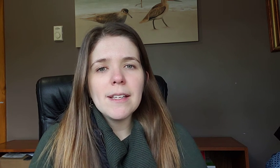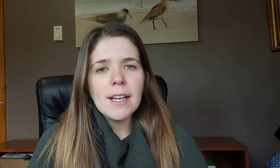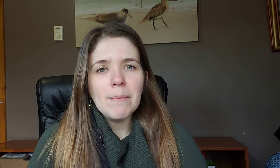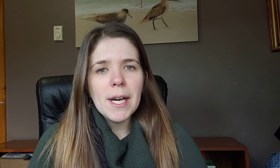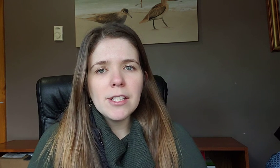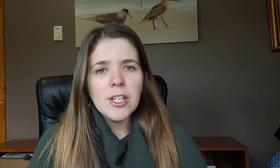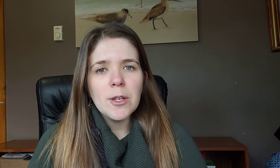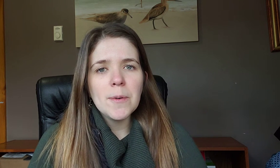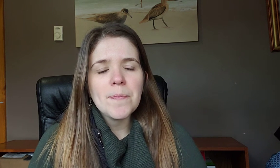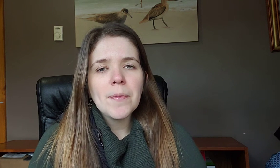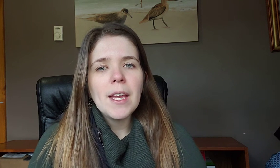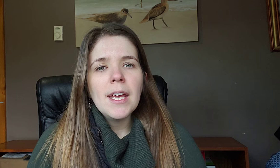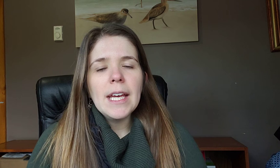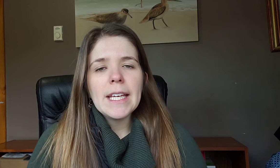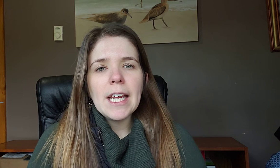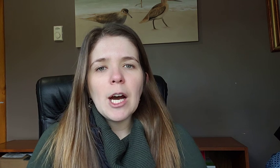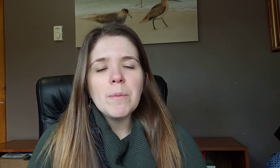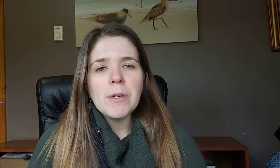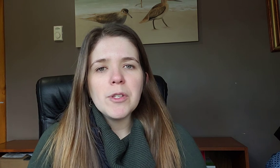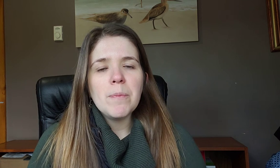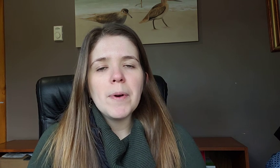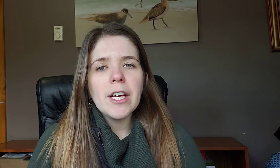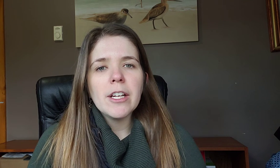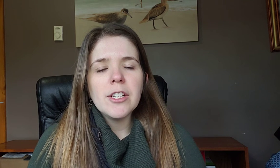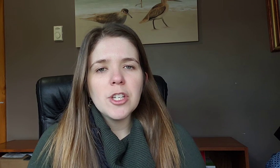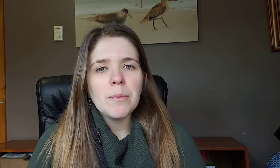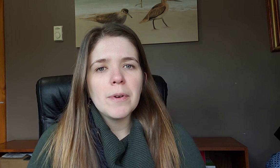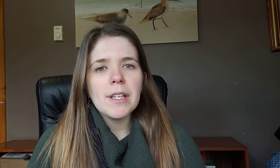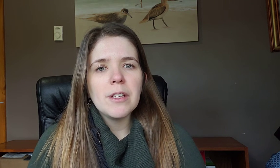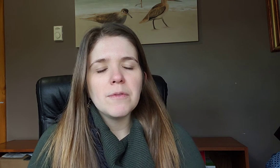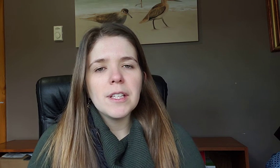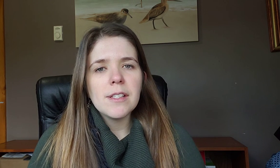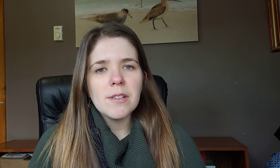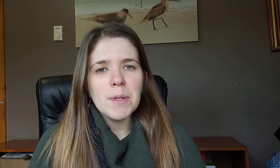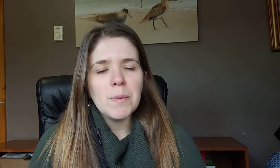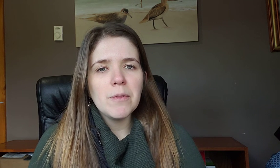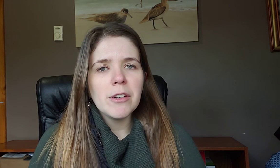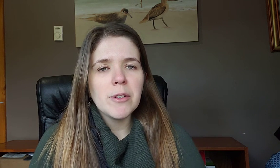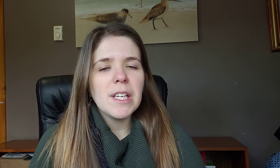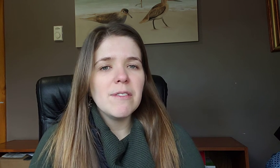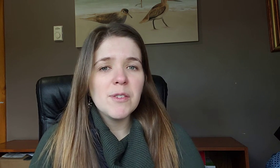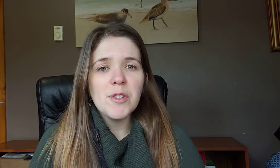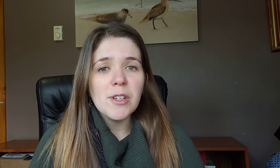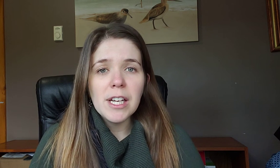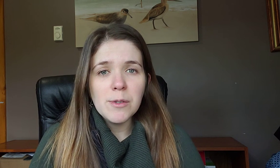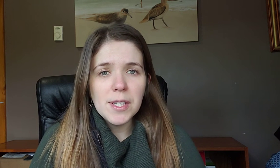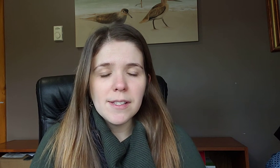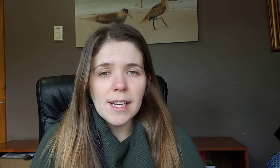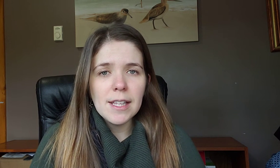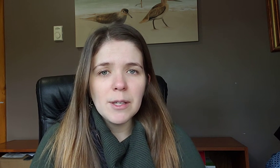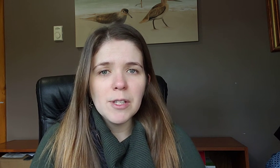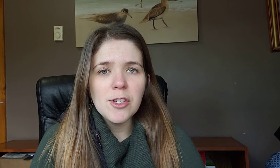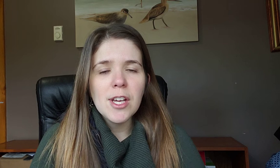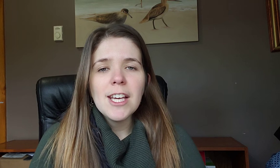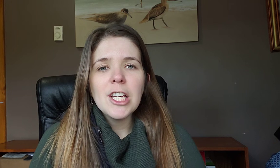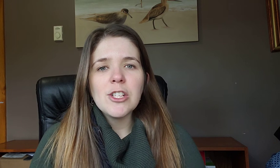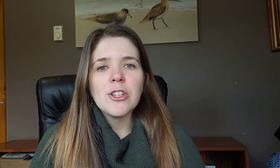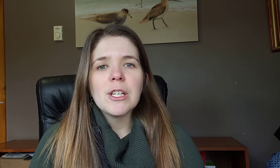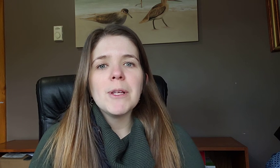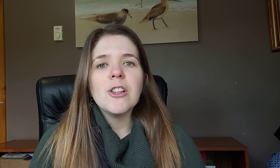signing back to you it can help you to better interpret the feelings of people around you even if they're not using sign language because you're going to be